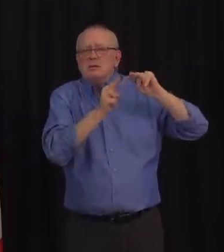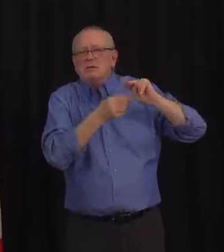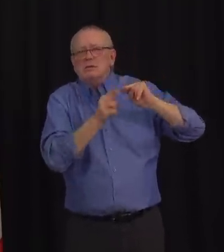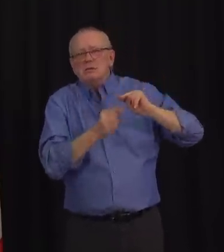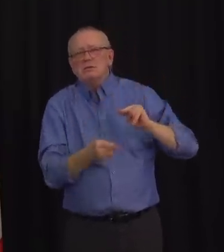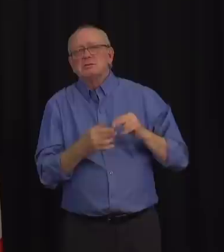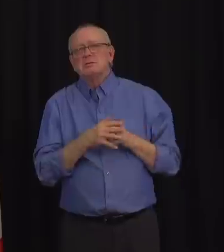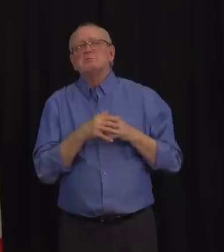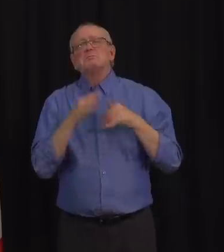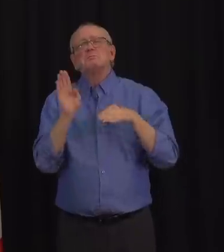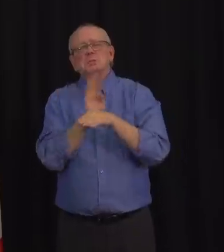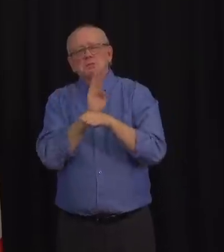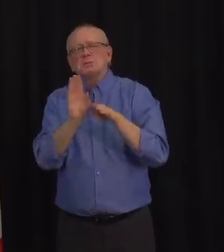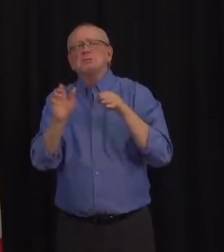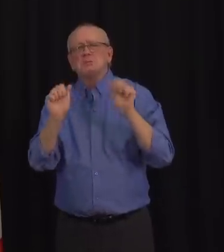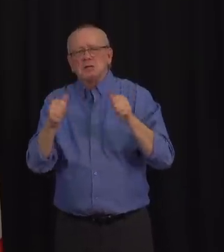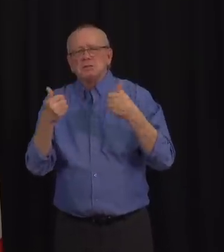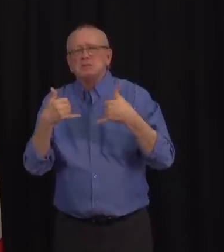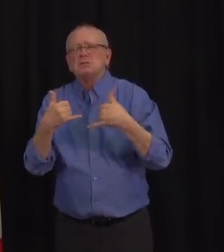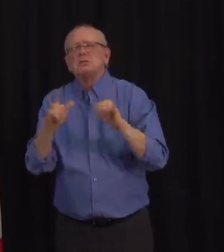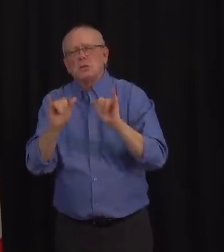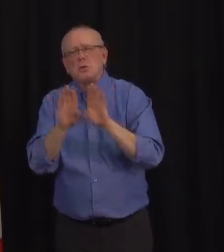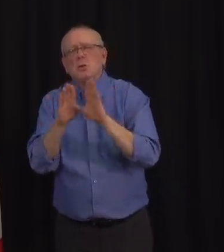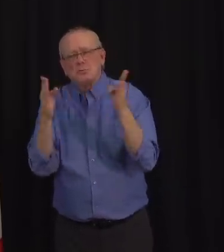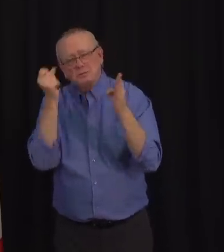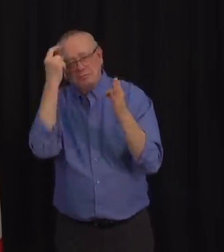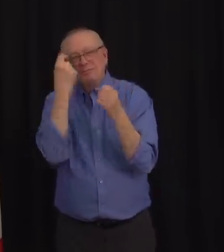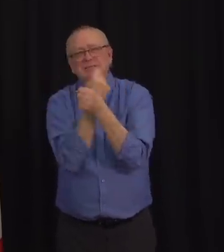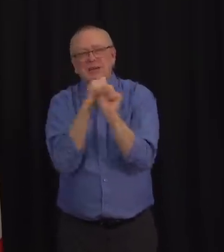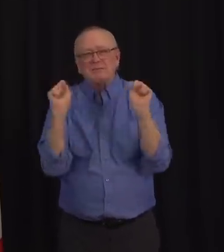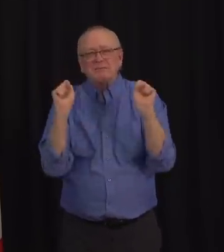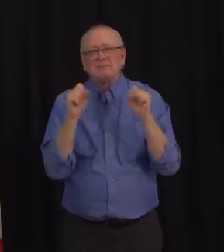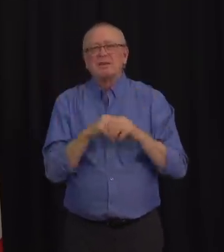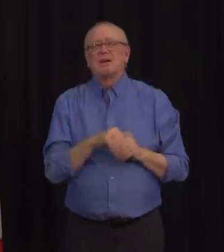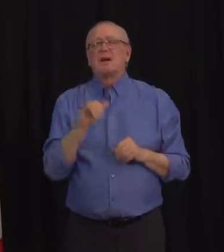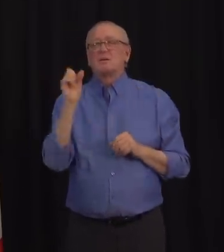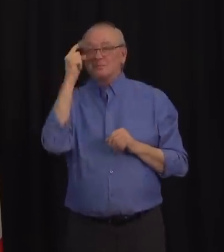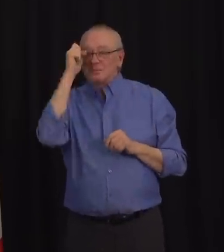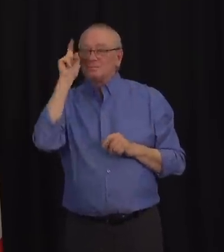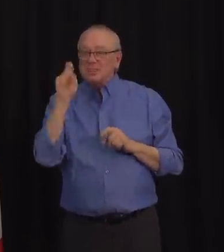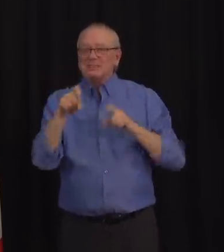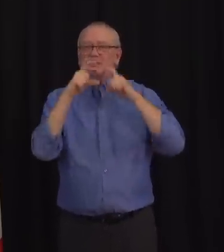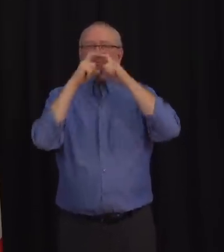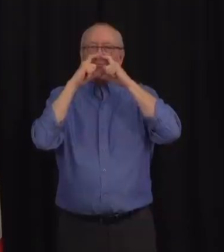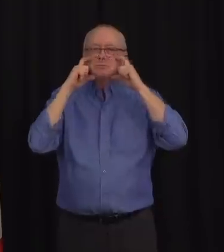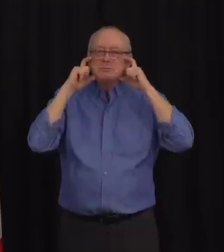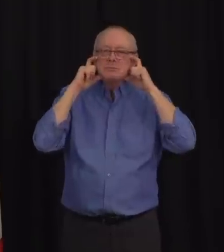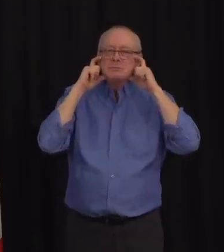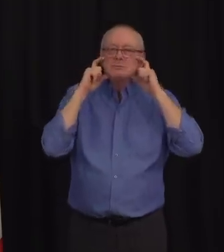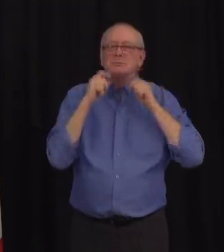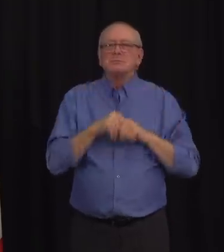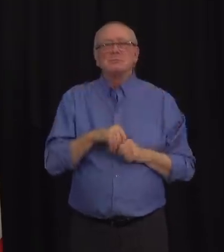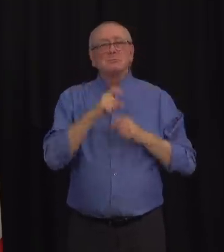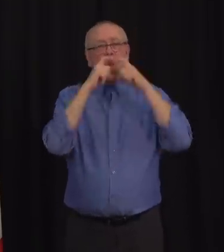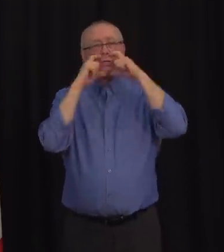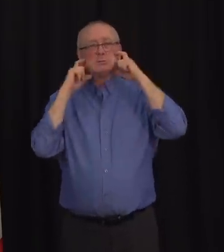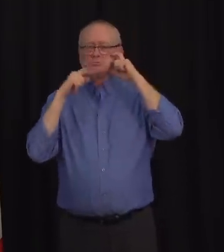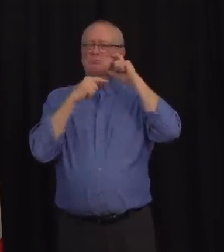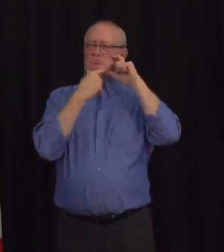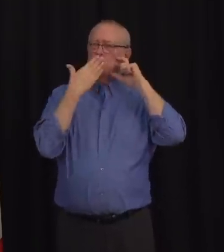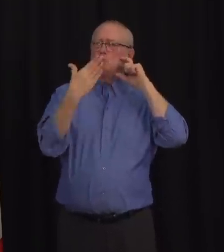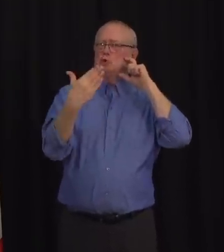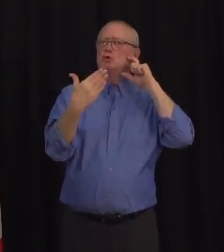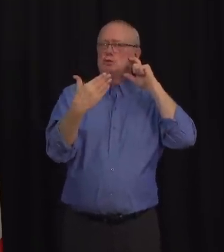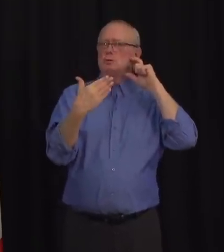measure is masks. We've been one of the first jurisdictions to recognize the effectiveness of masks, as use of masks